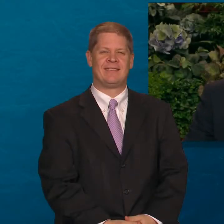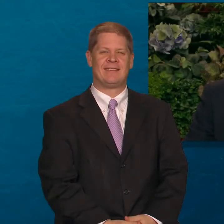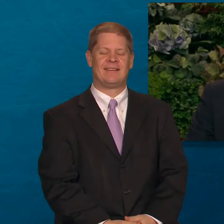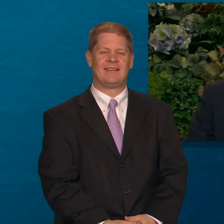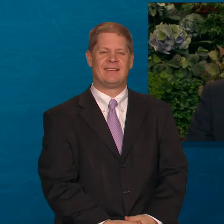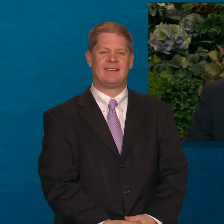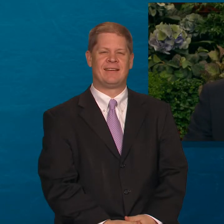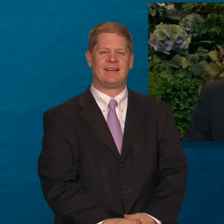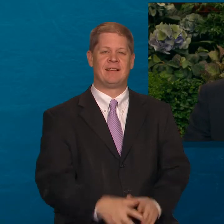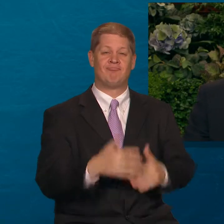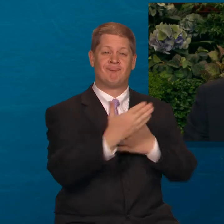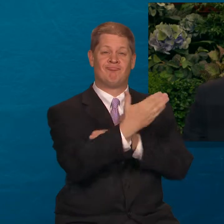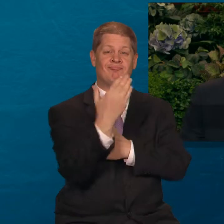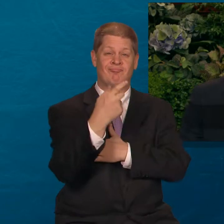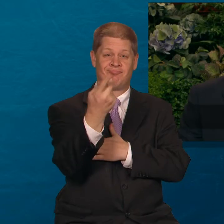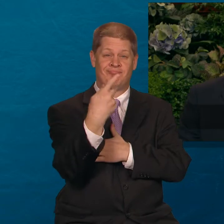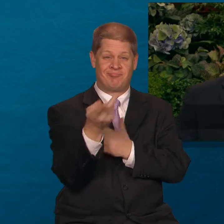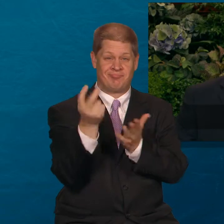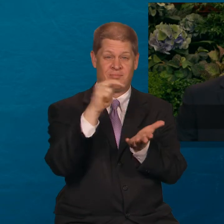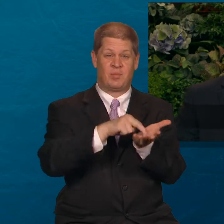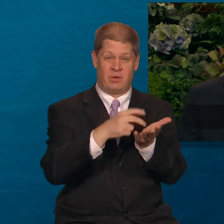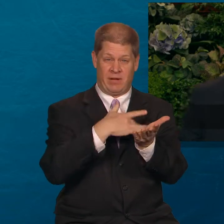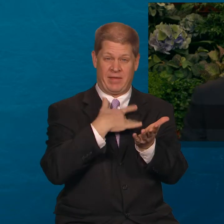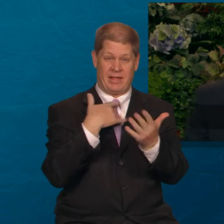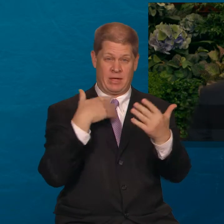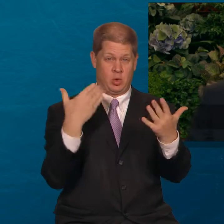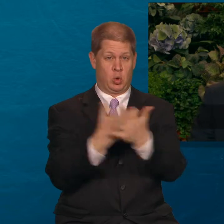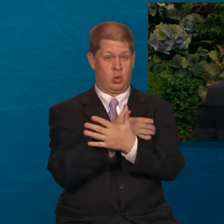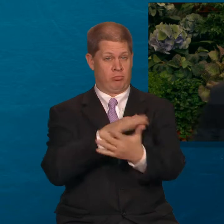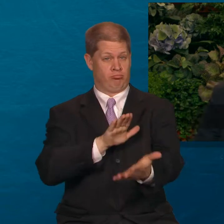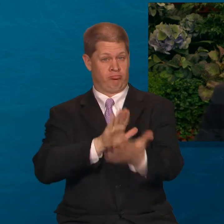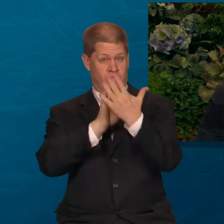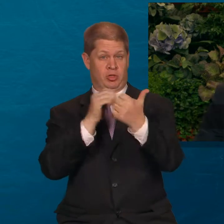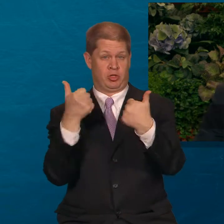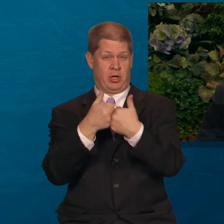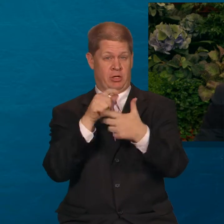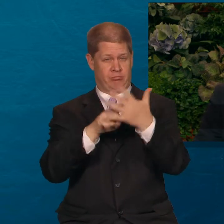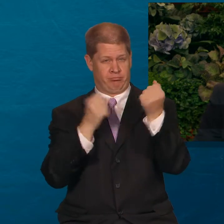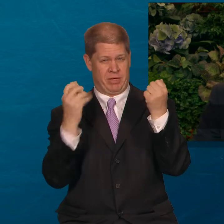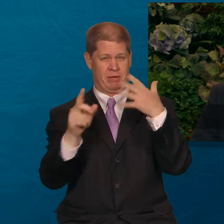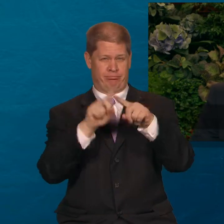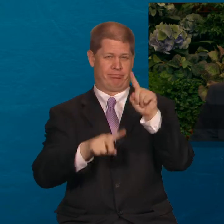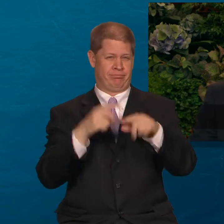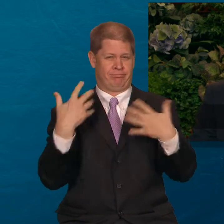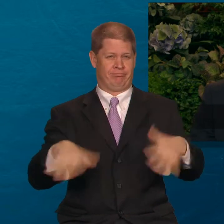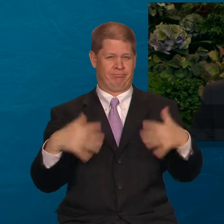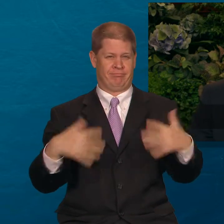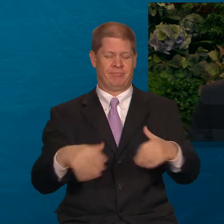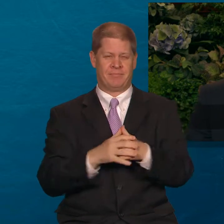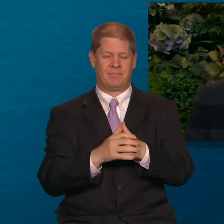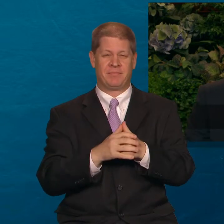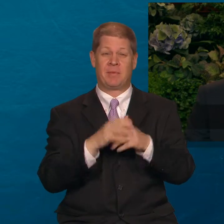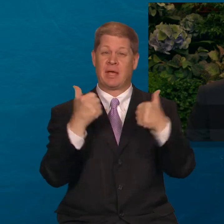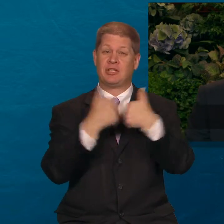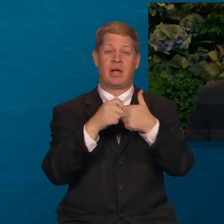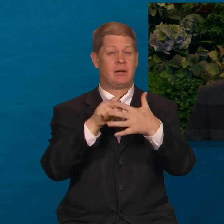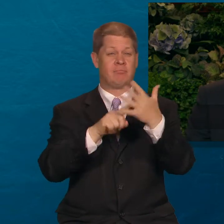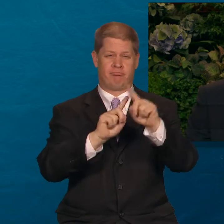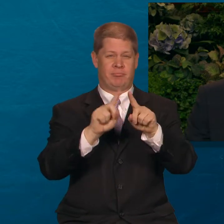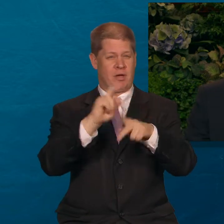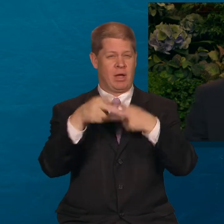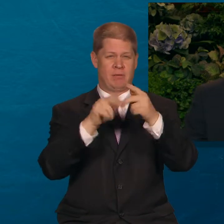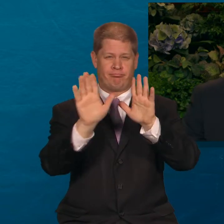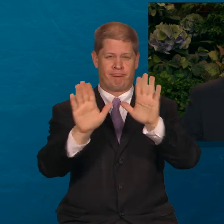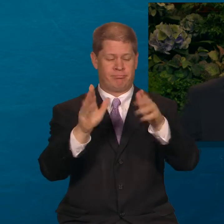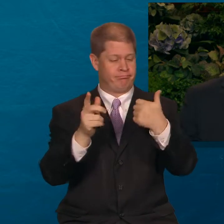Every morning when we wake up, we face a new day filled with the challenges of life. These challenges come in many